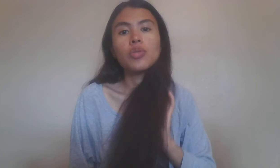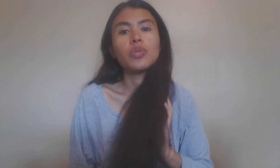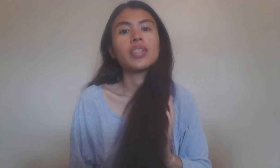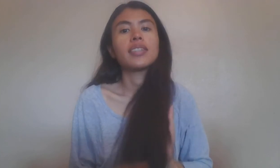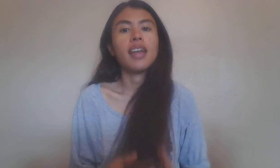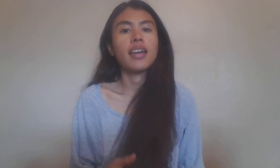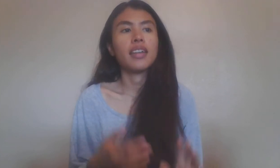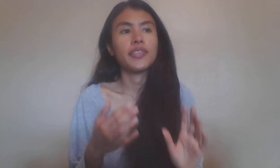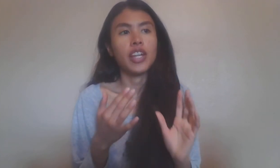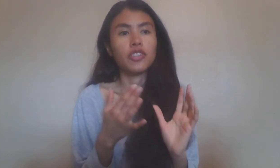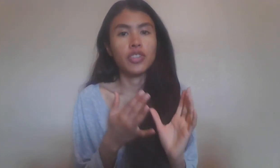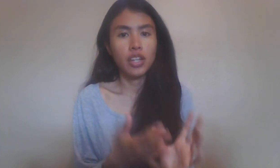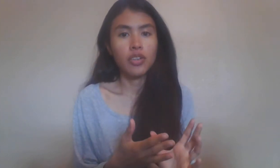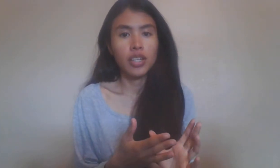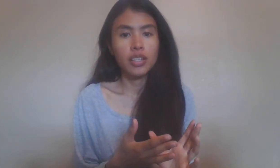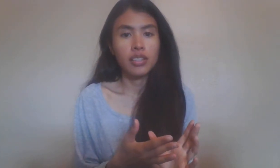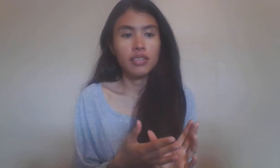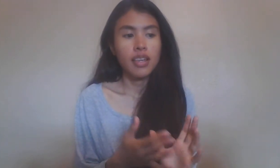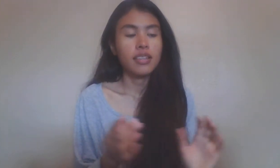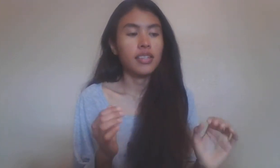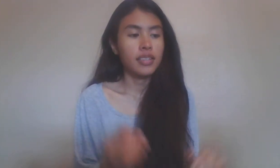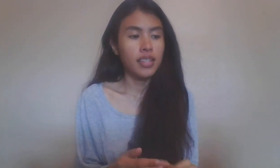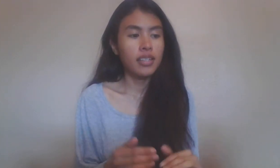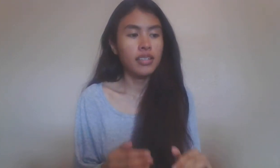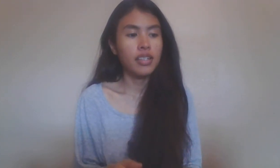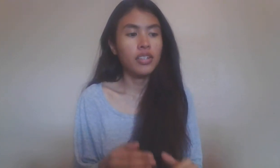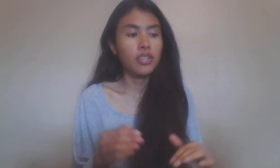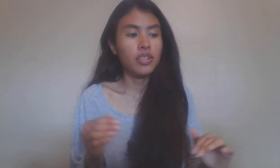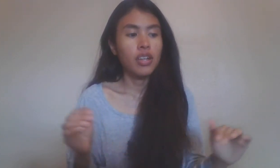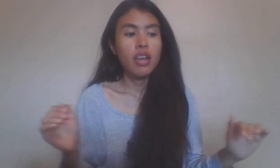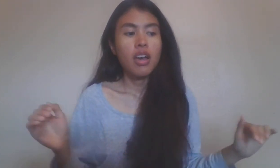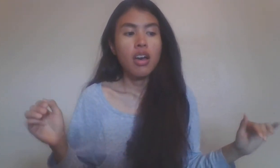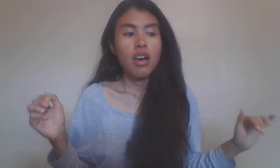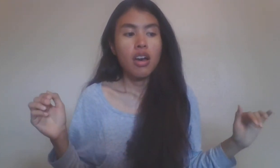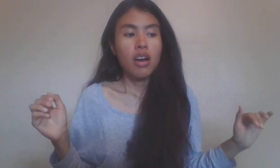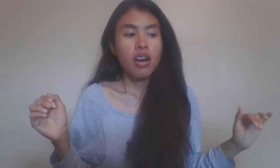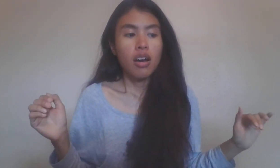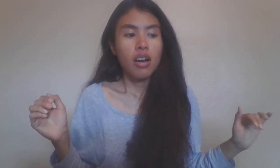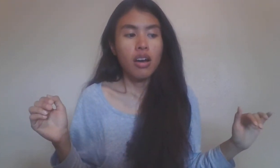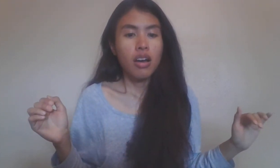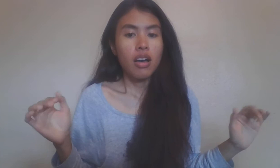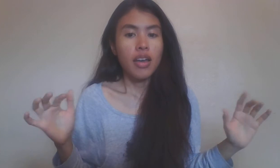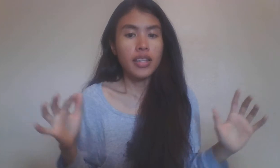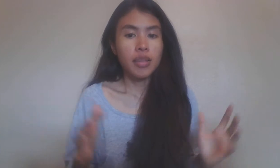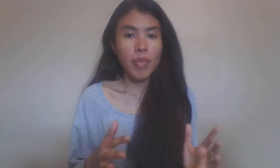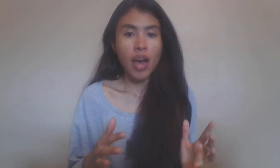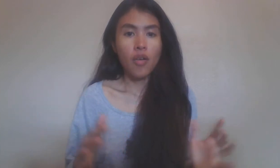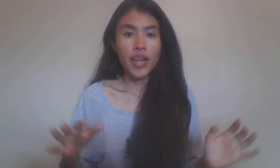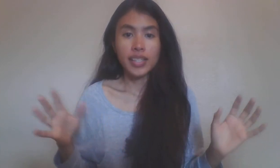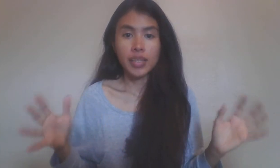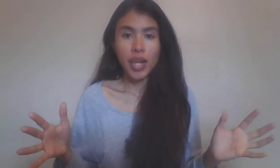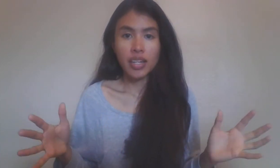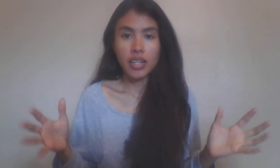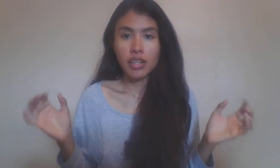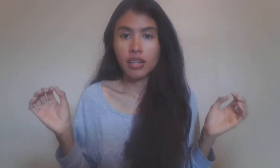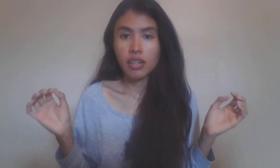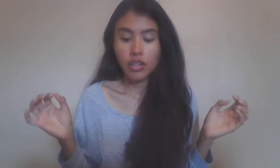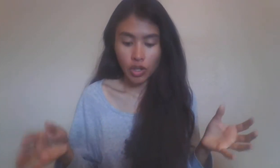the sign of Sagittarius success here is about expanding your